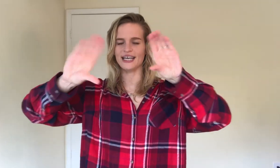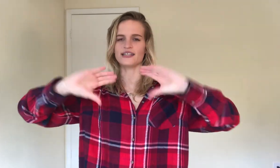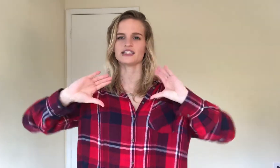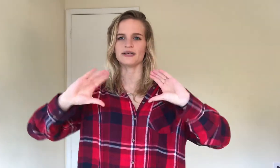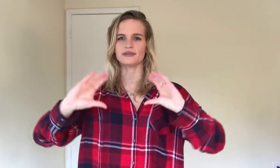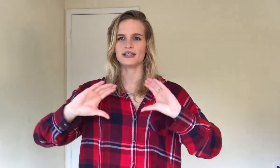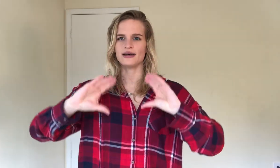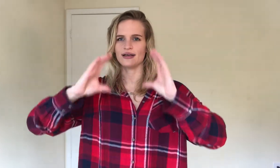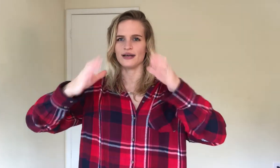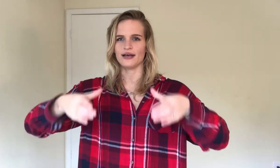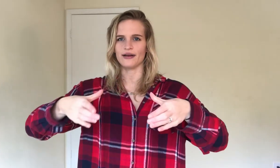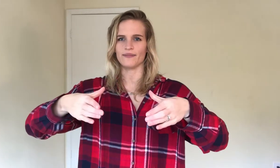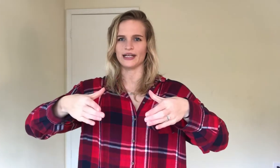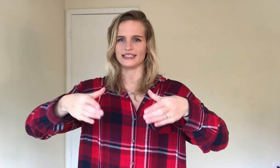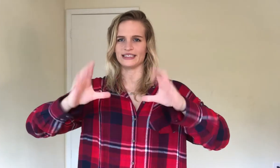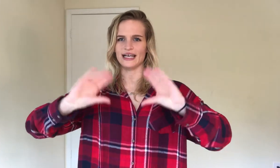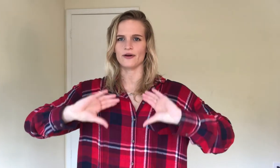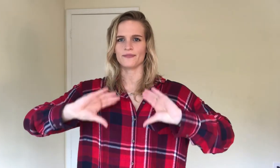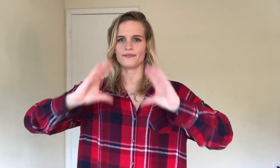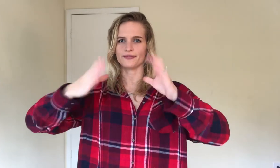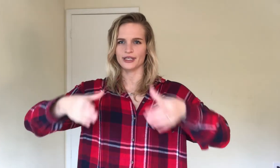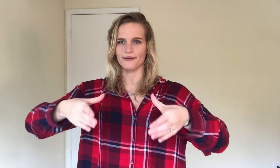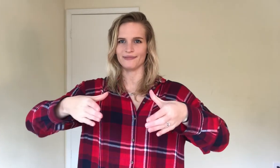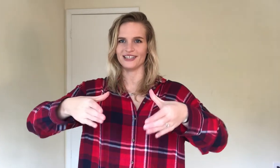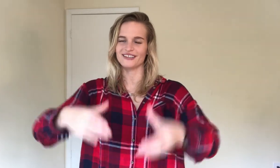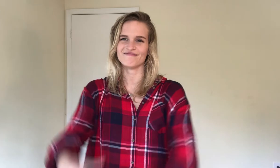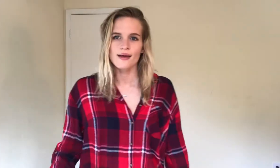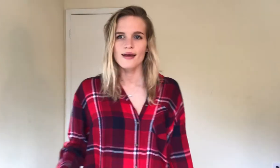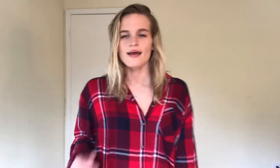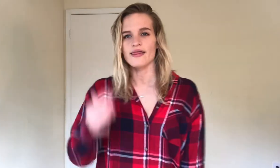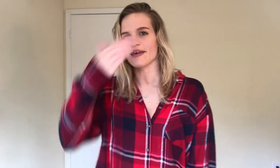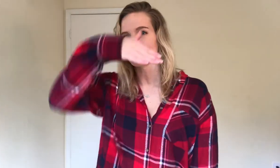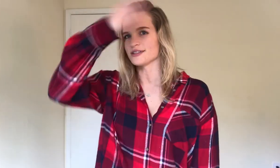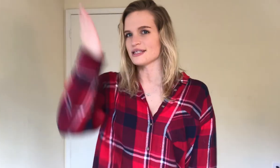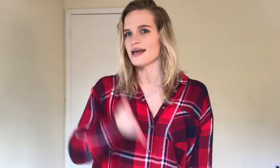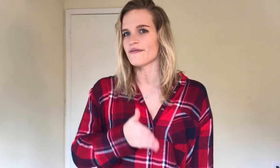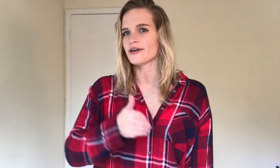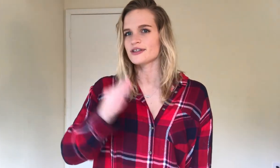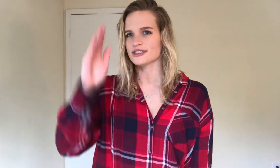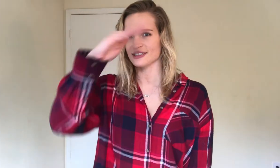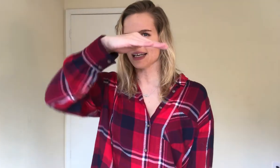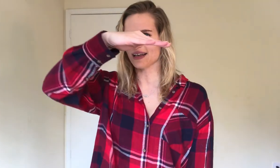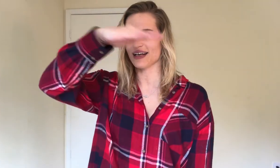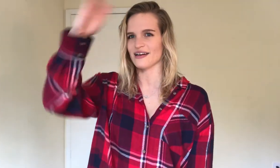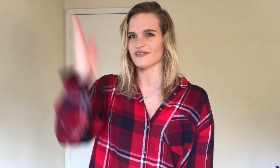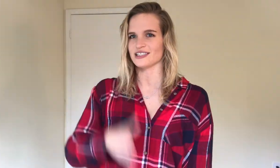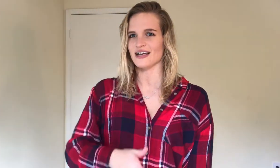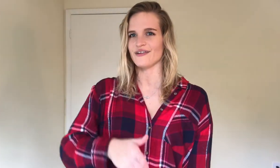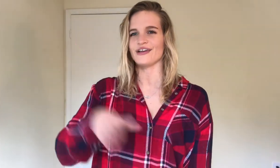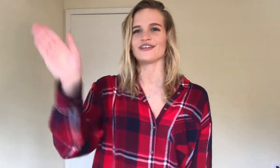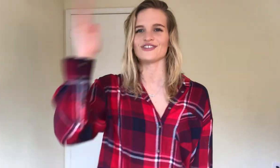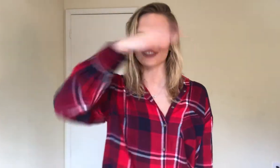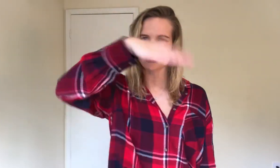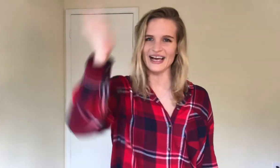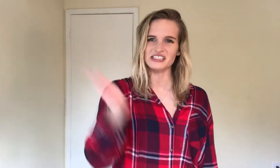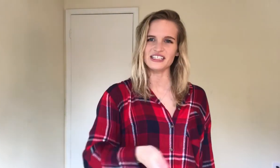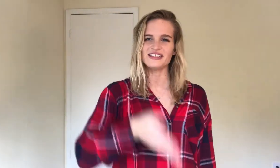handshapes, and place it down, company. There's never, it's like kind of a seven, you just slash it.